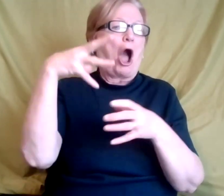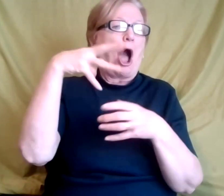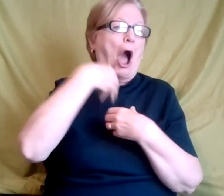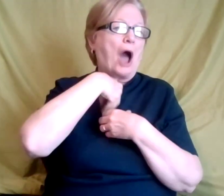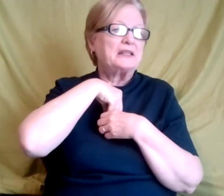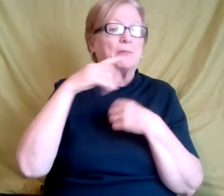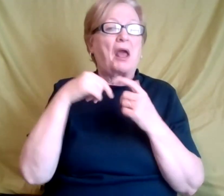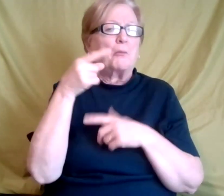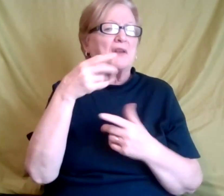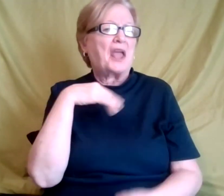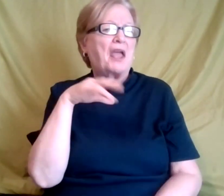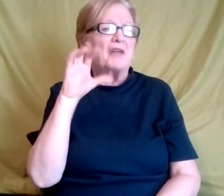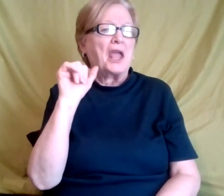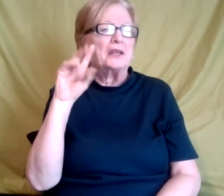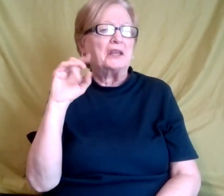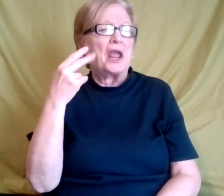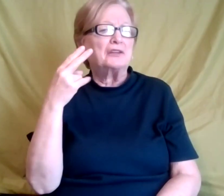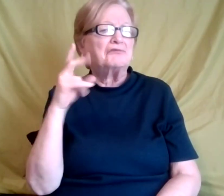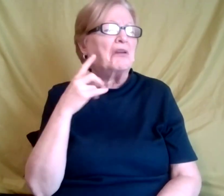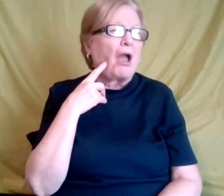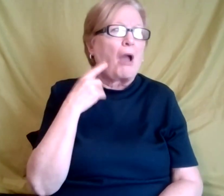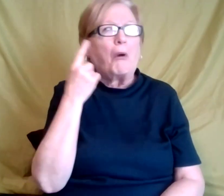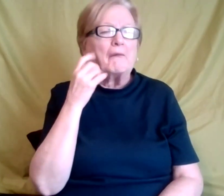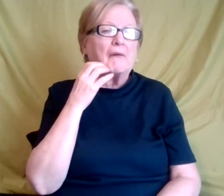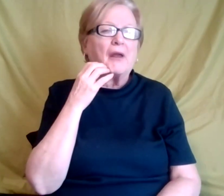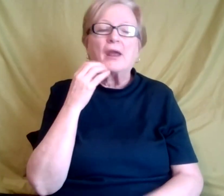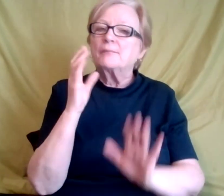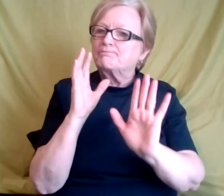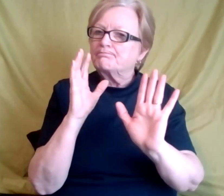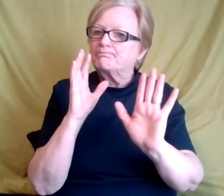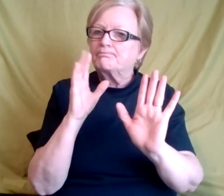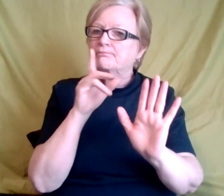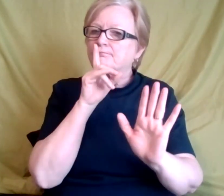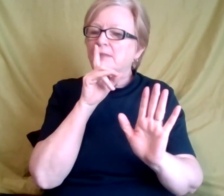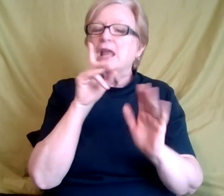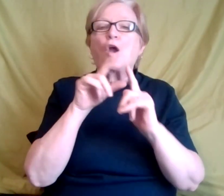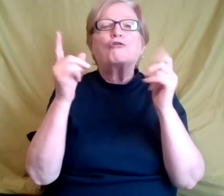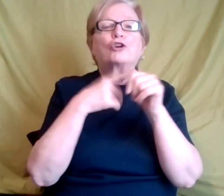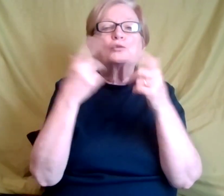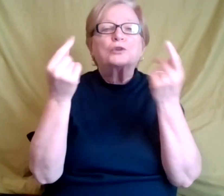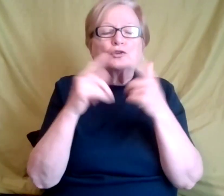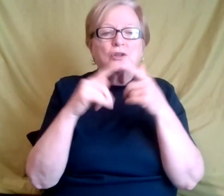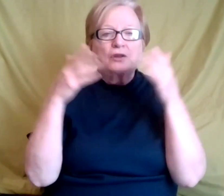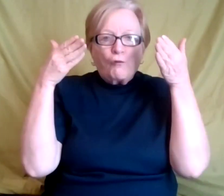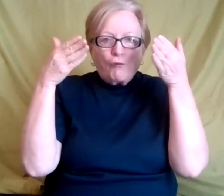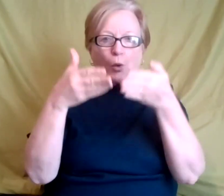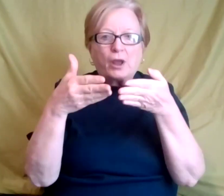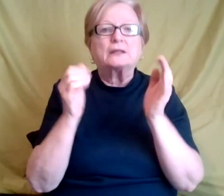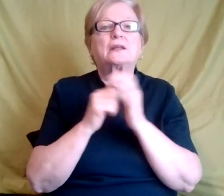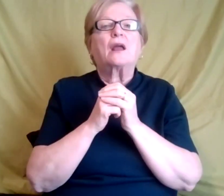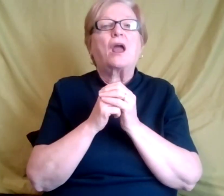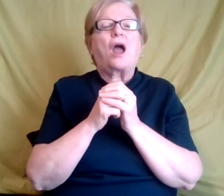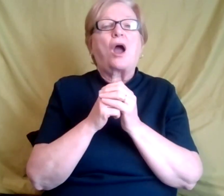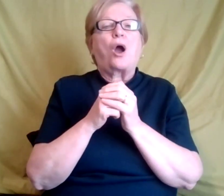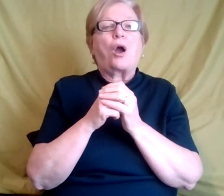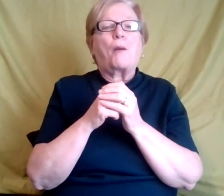ADHD, you know, what you want to do as an employer. You want to focus on creating a work